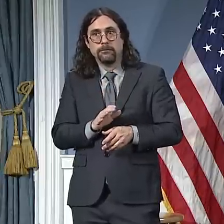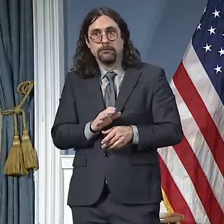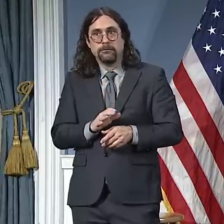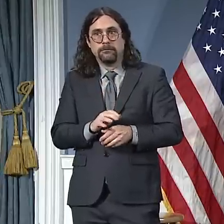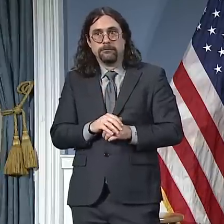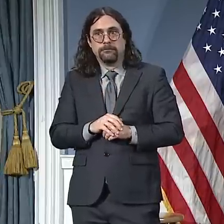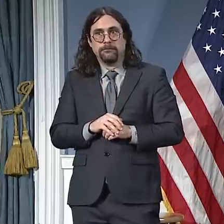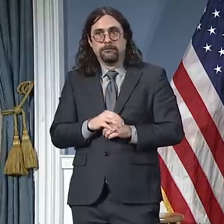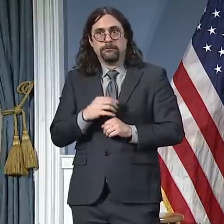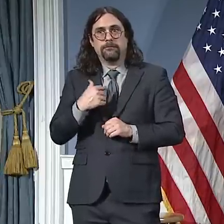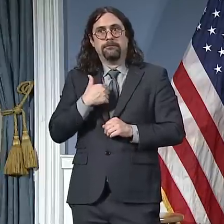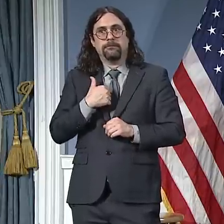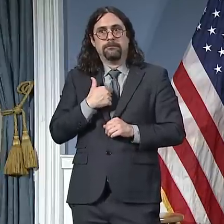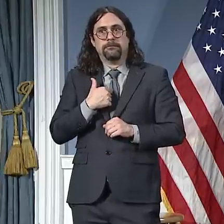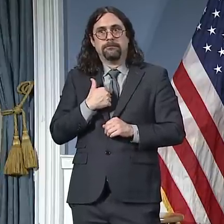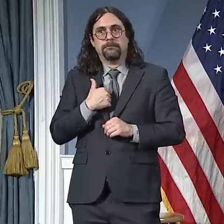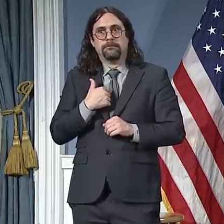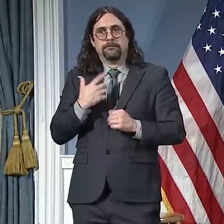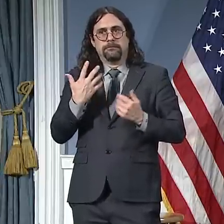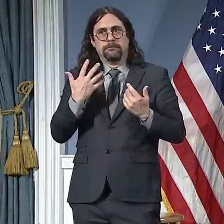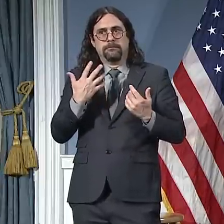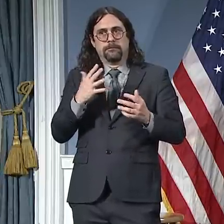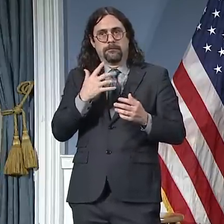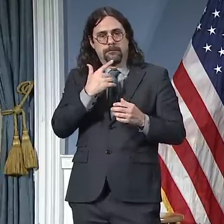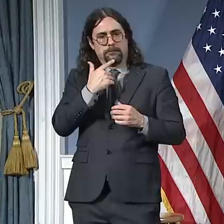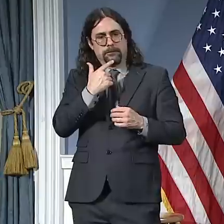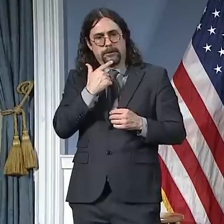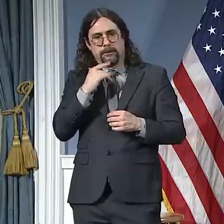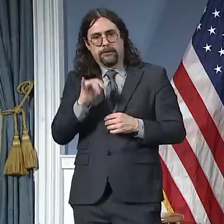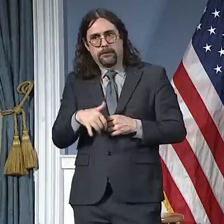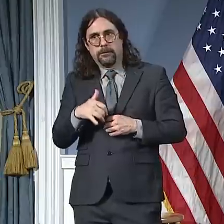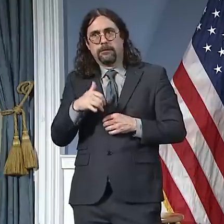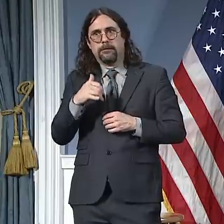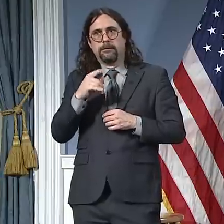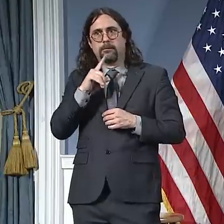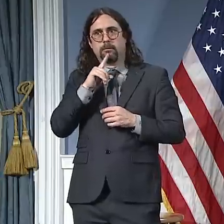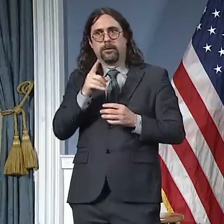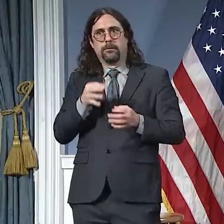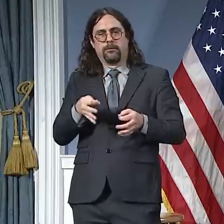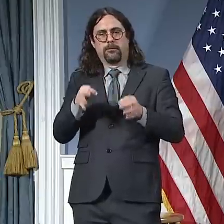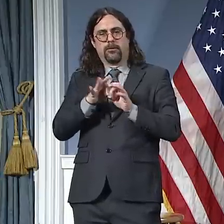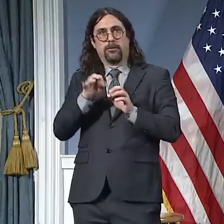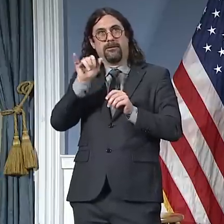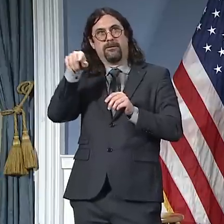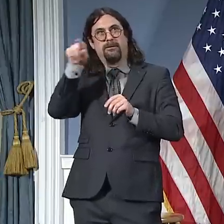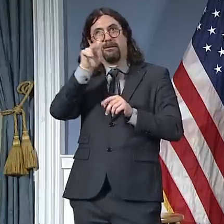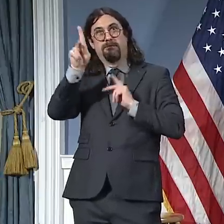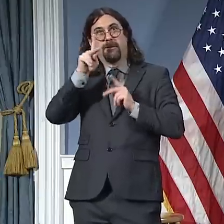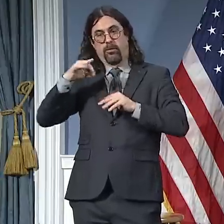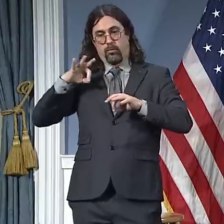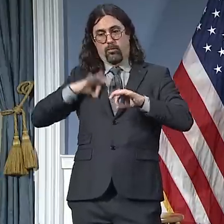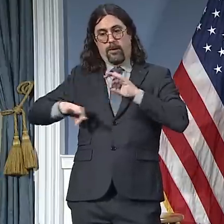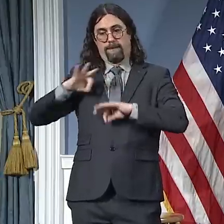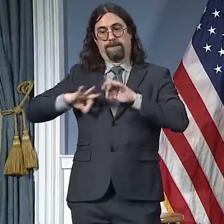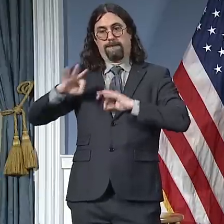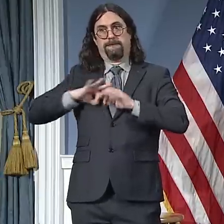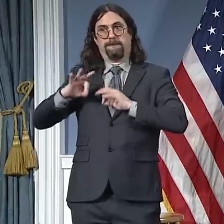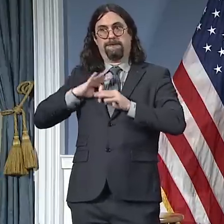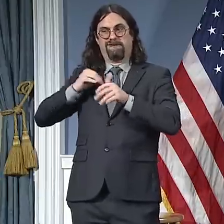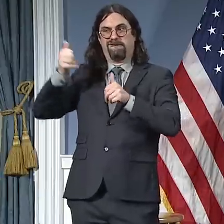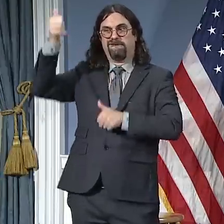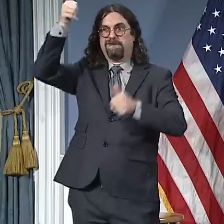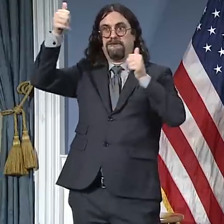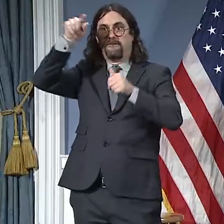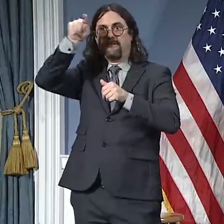while has been to focus on those who are profiting, those who are behind the quote-unquote business,